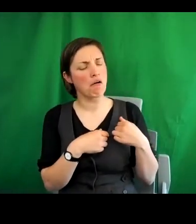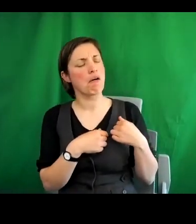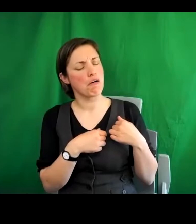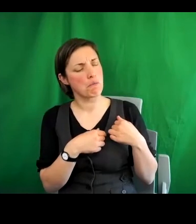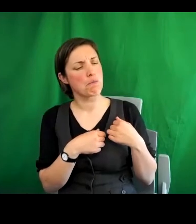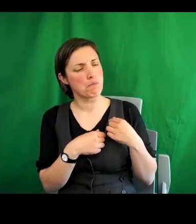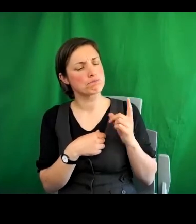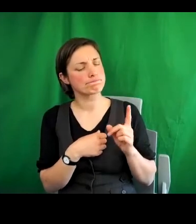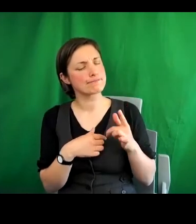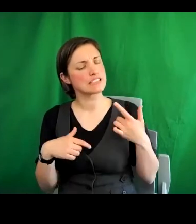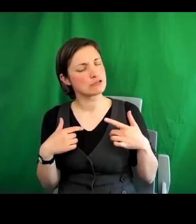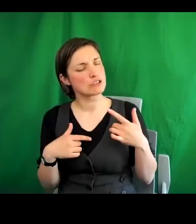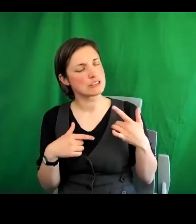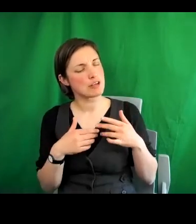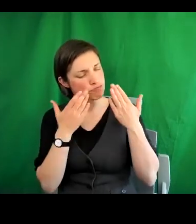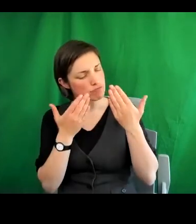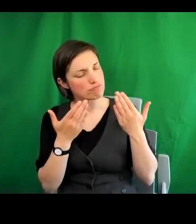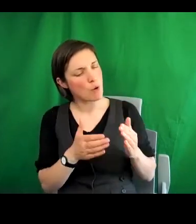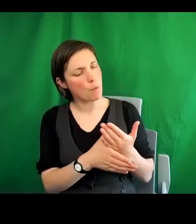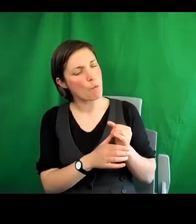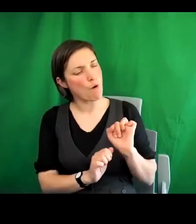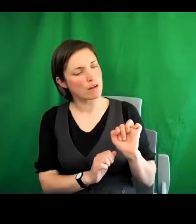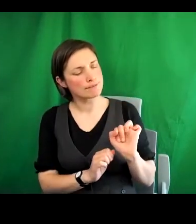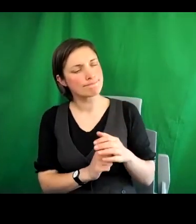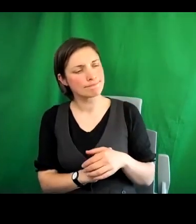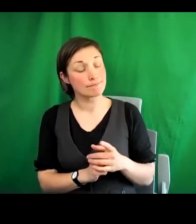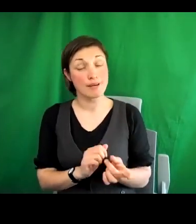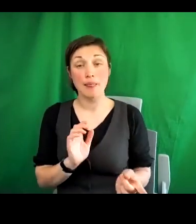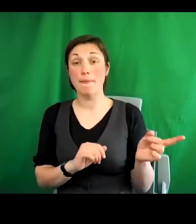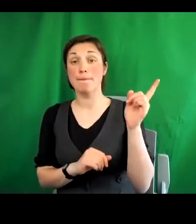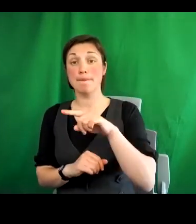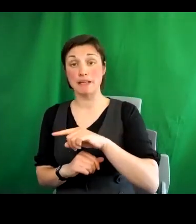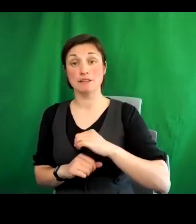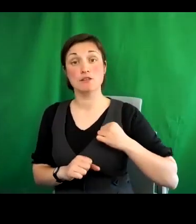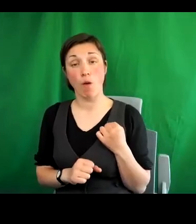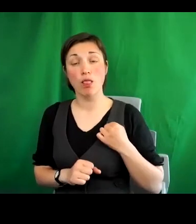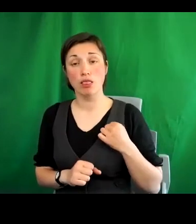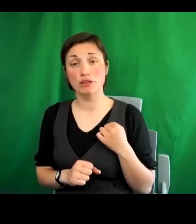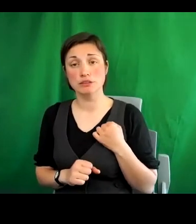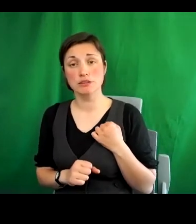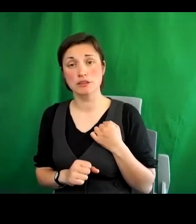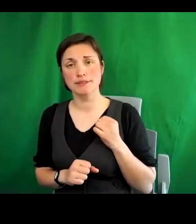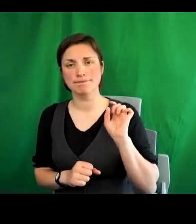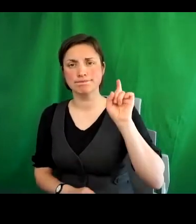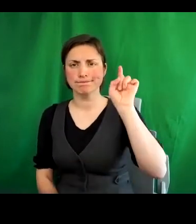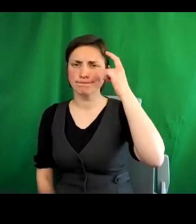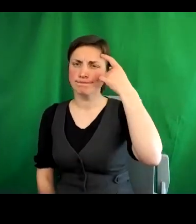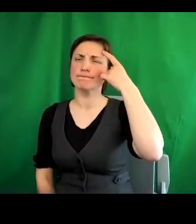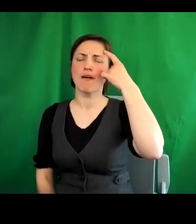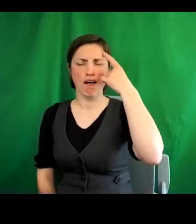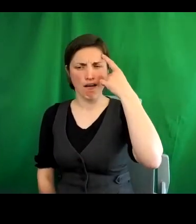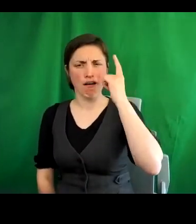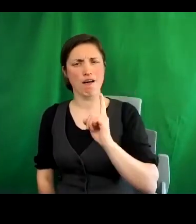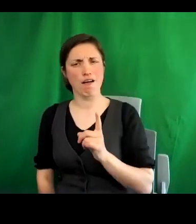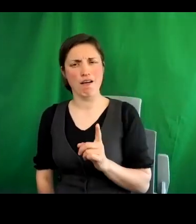And then when I was back in Scotland and involved in leading the work of the Scottish Human Rights Commission, it came to my attention that